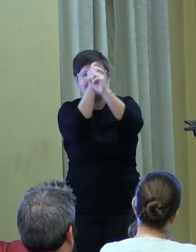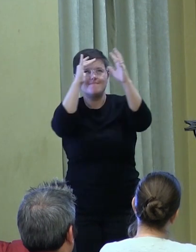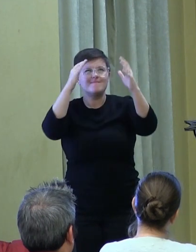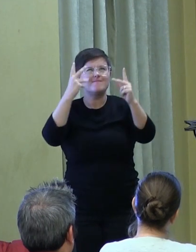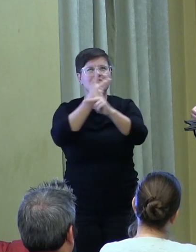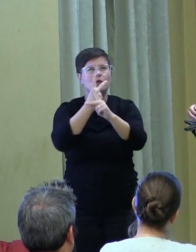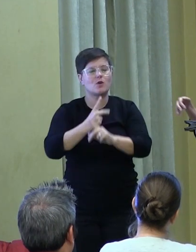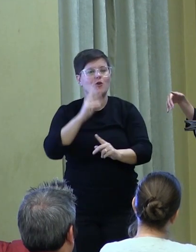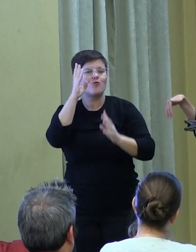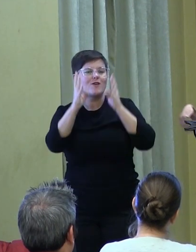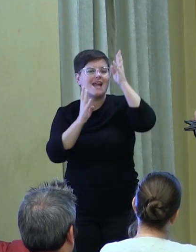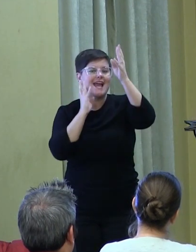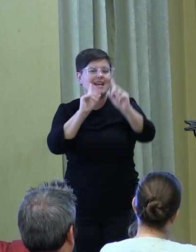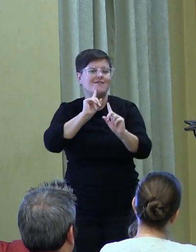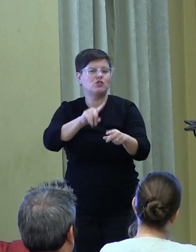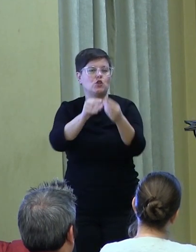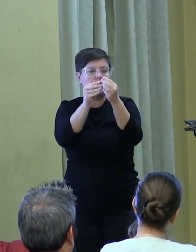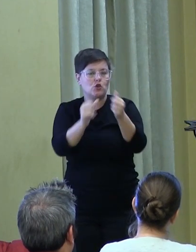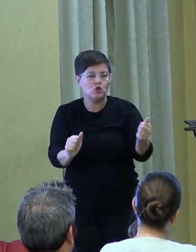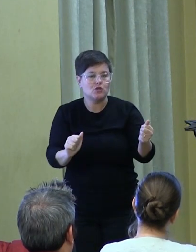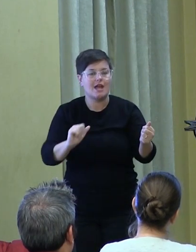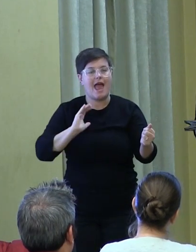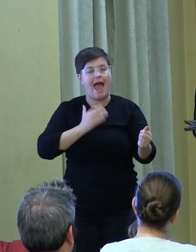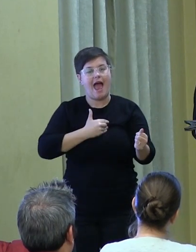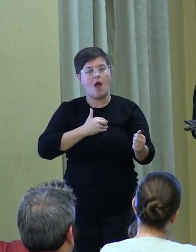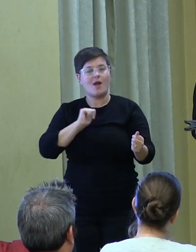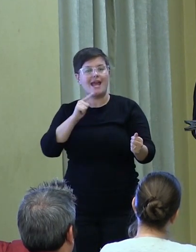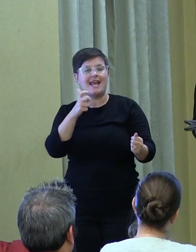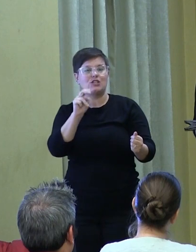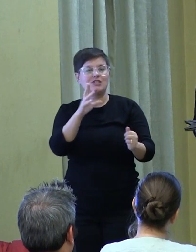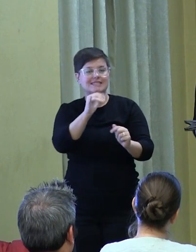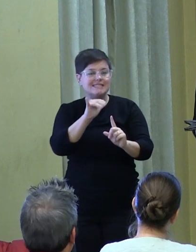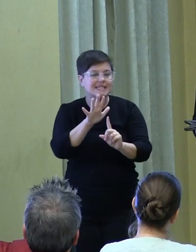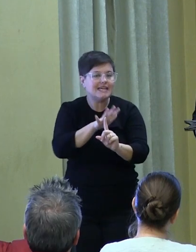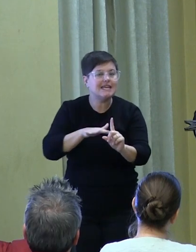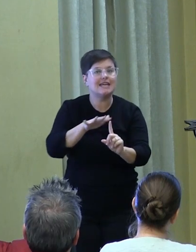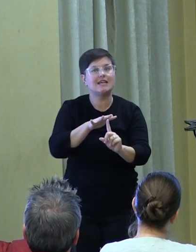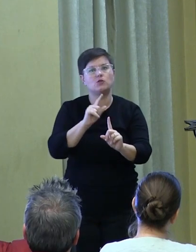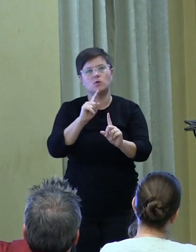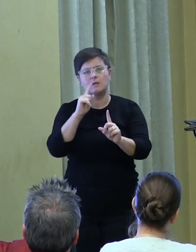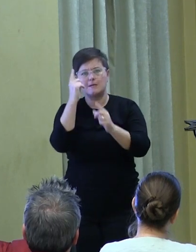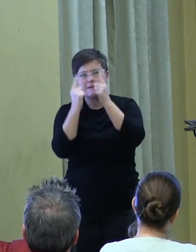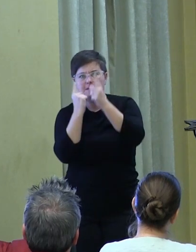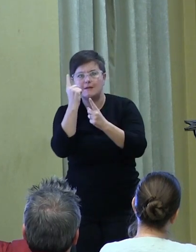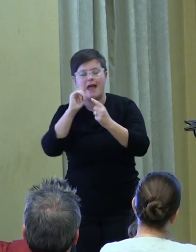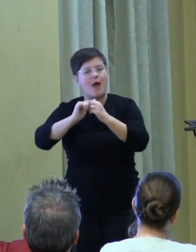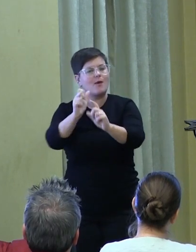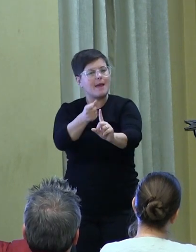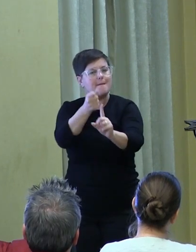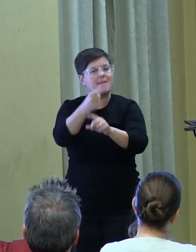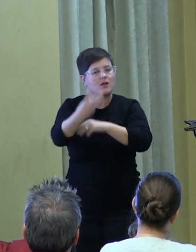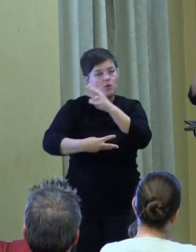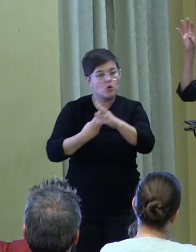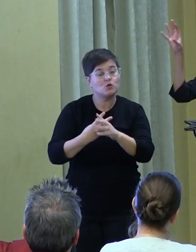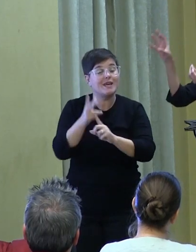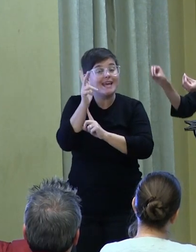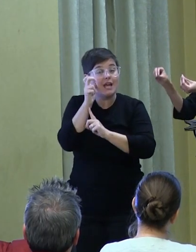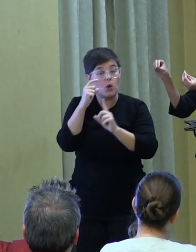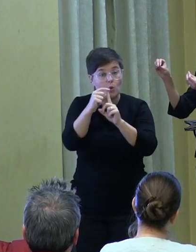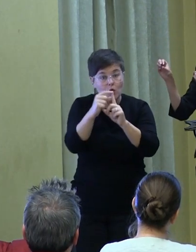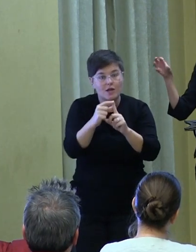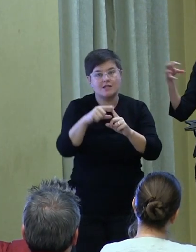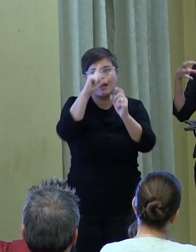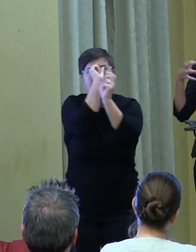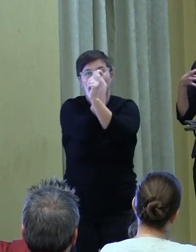solutions and to envision using our agency to impact the world and change our circumstances. So, you hear imagination and courage